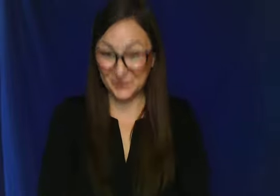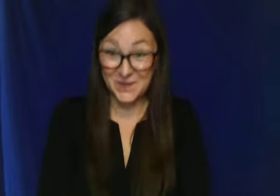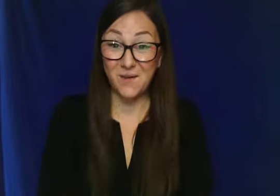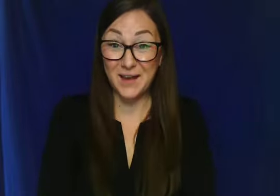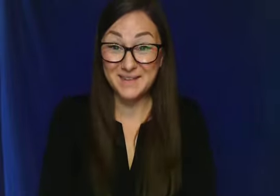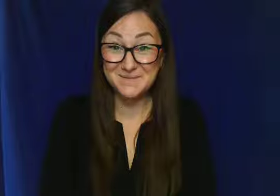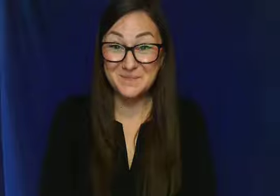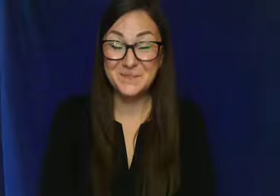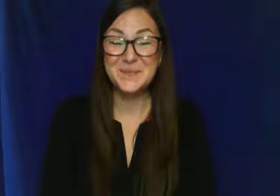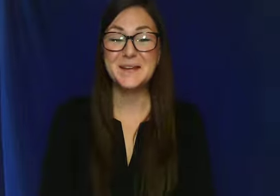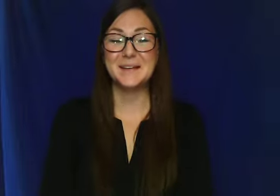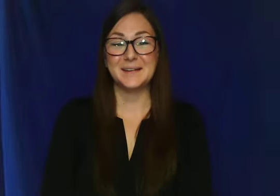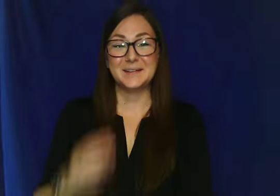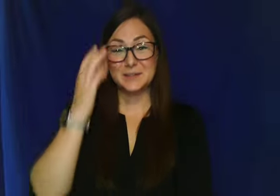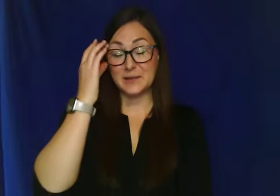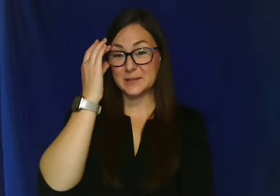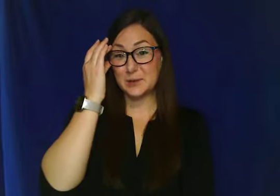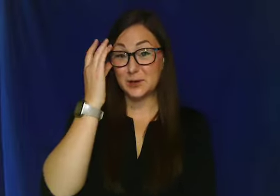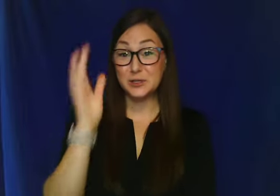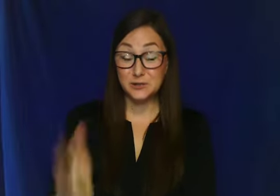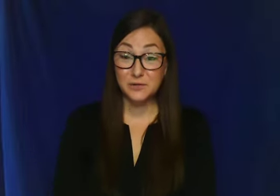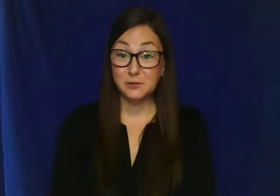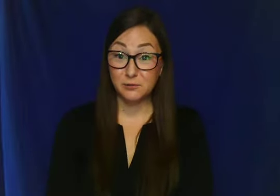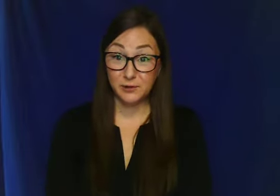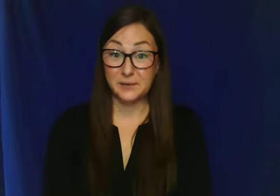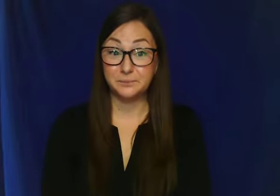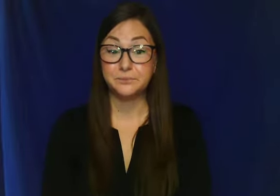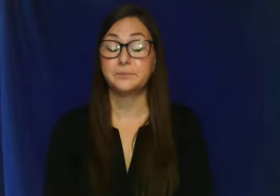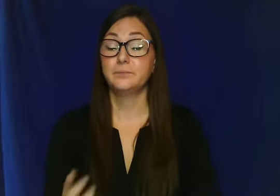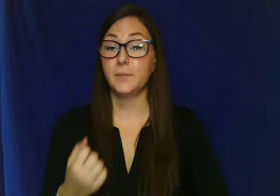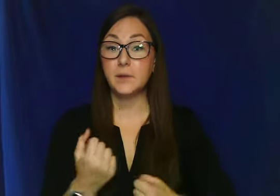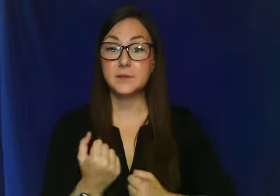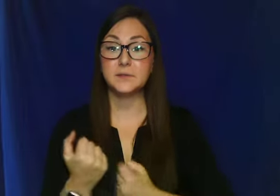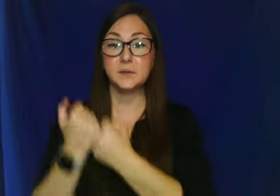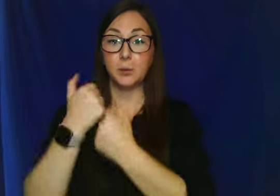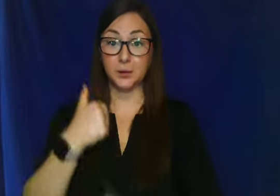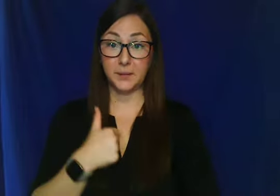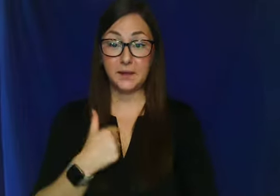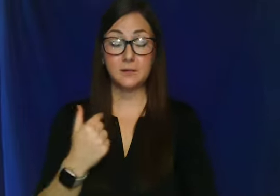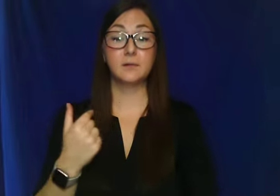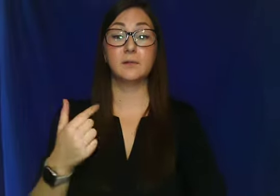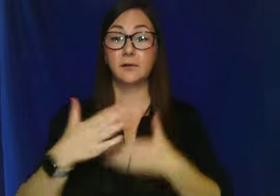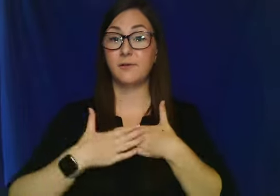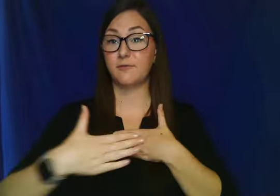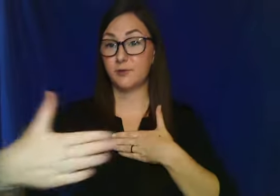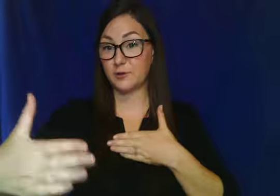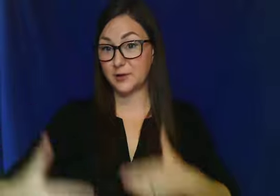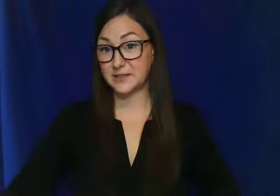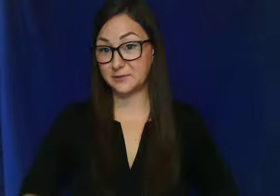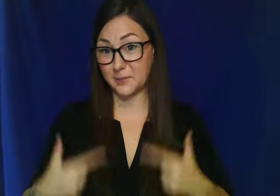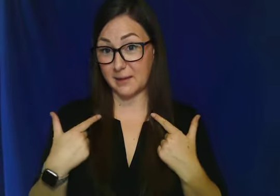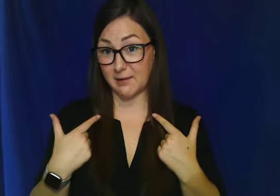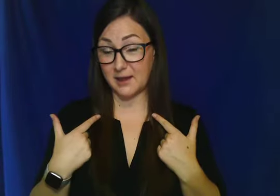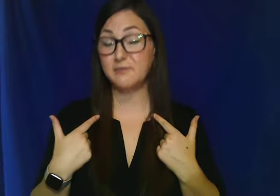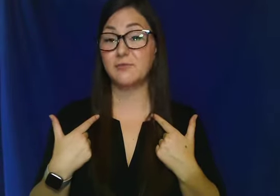Okay? So that's what you're going to do for the refrain. So support me for the rest of my life.